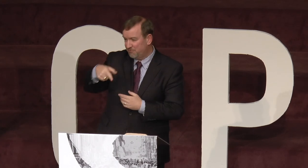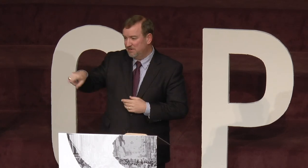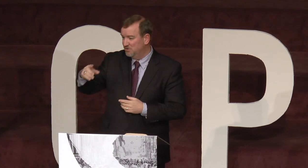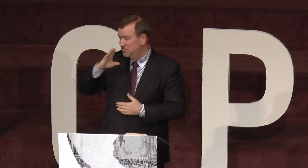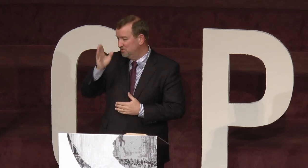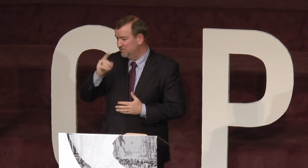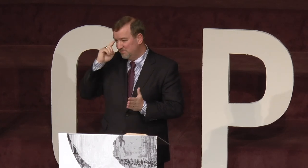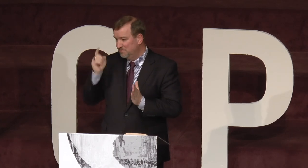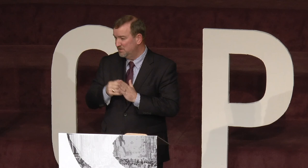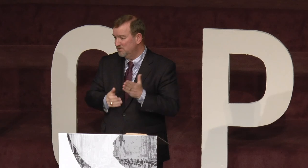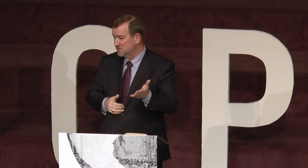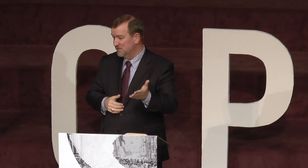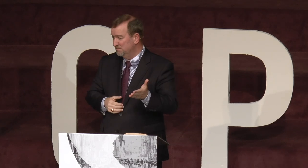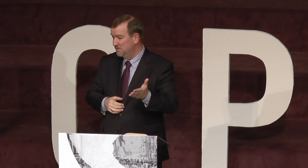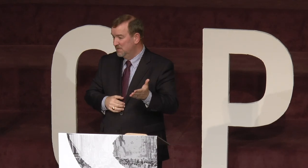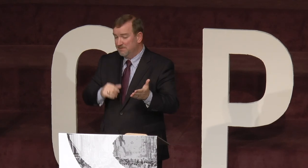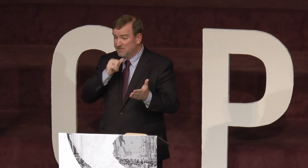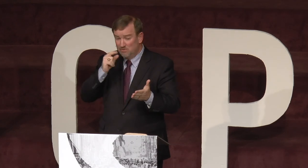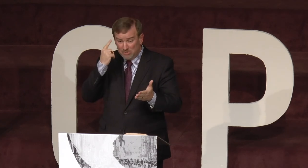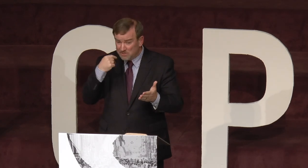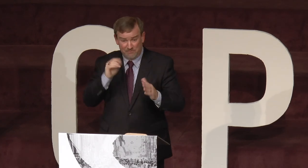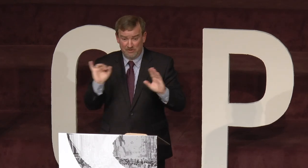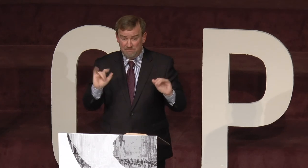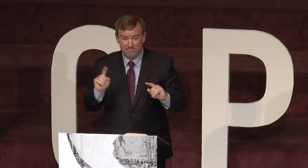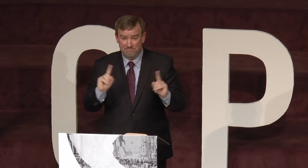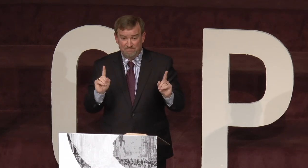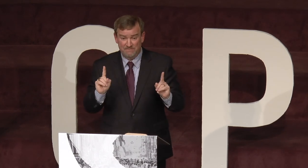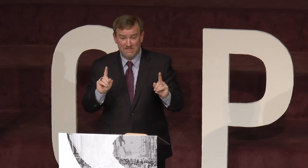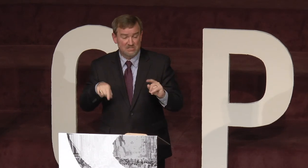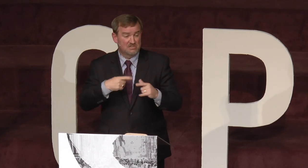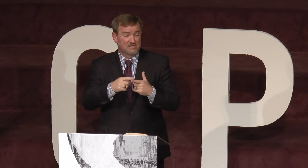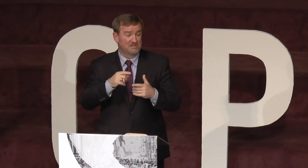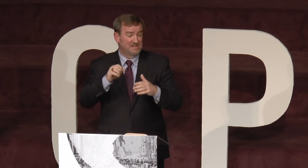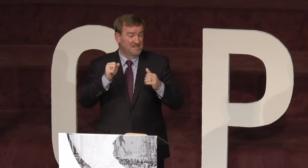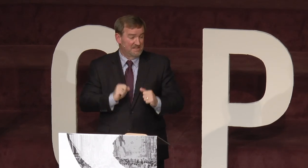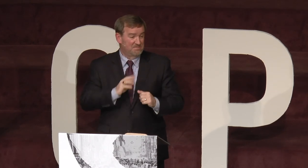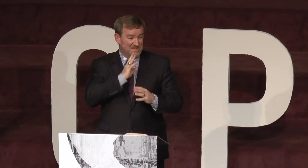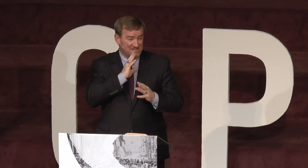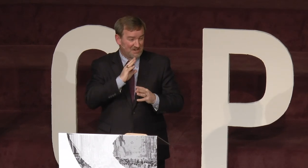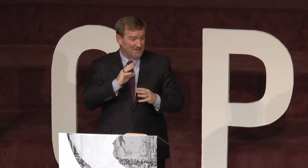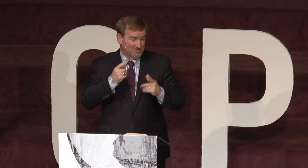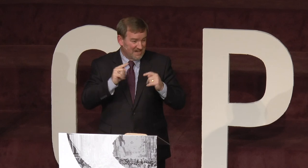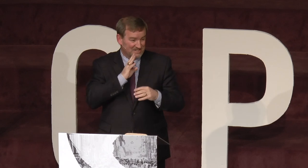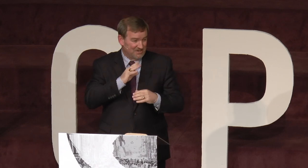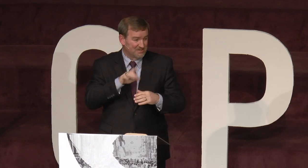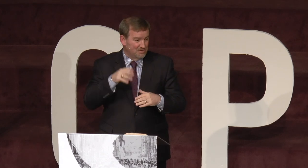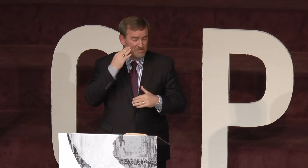in front of you, and you would have never even noticed them. They don't look different. It's just until they begin to talk or try to talk that you would